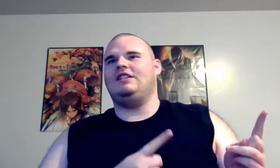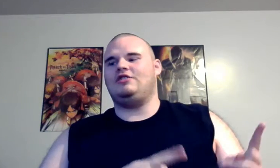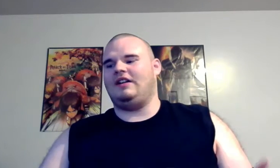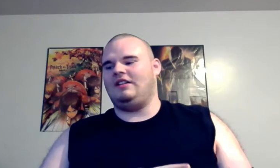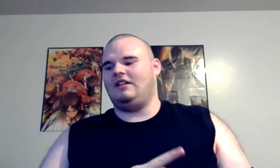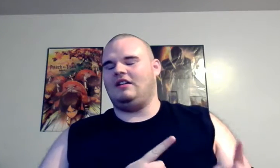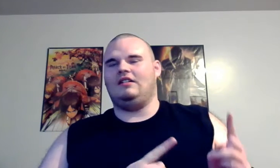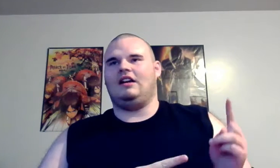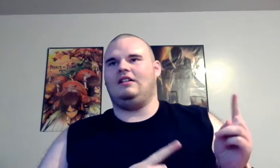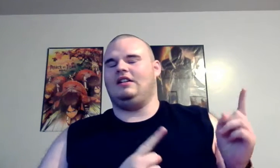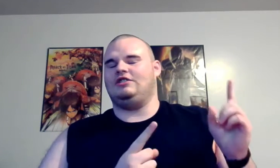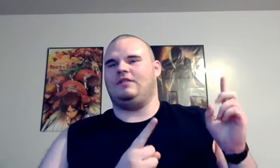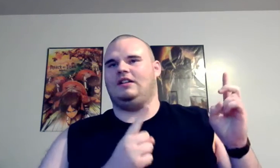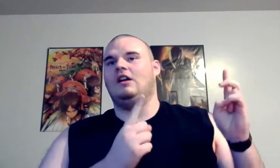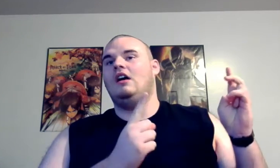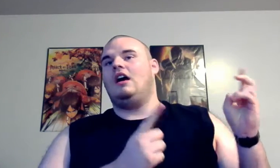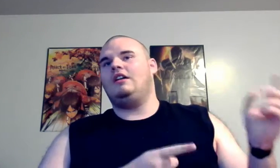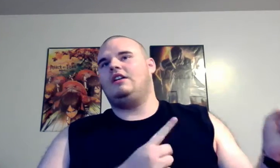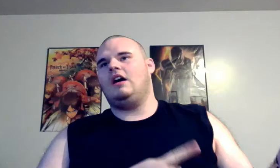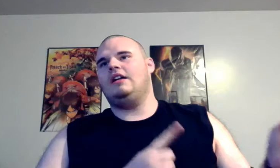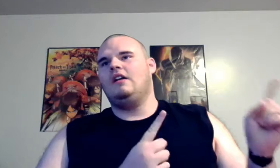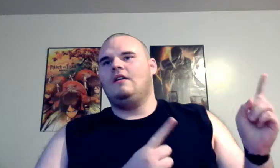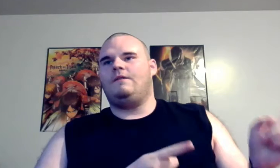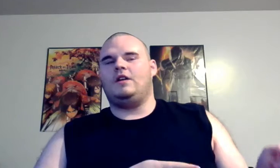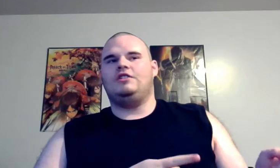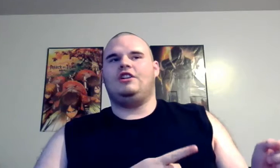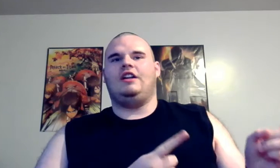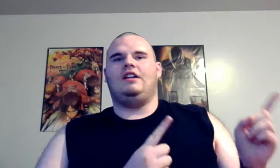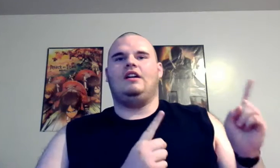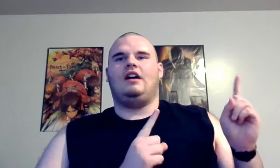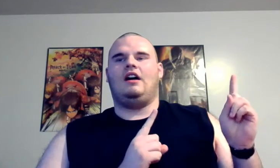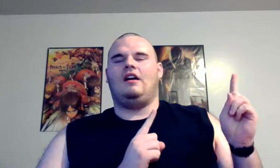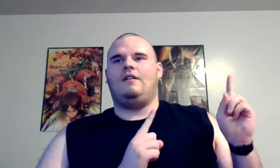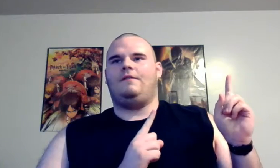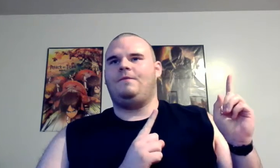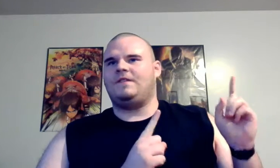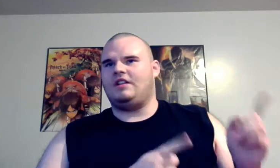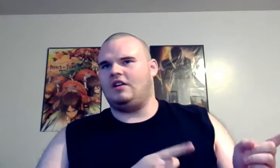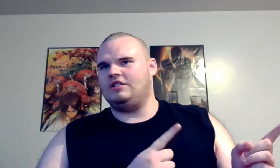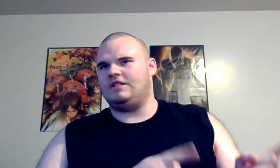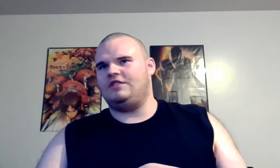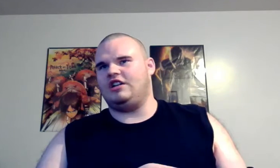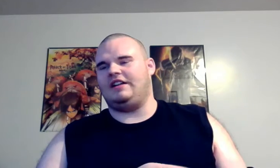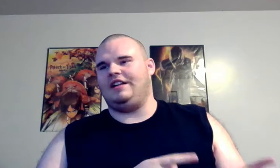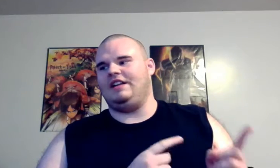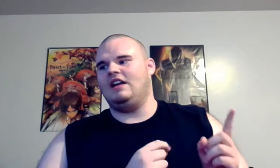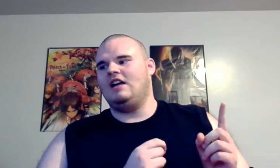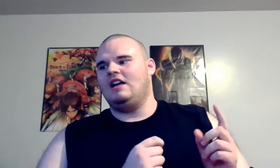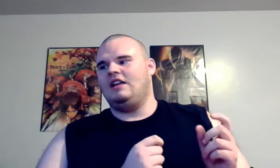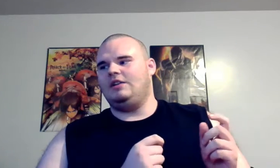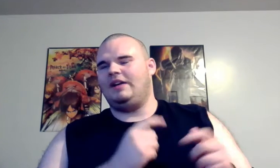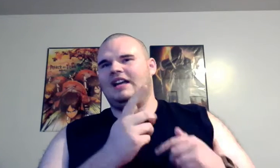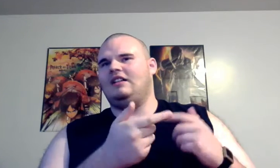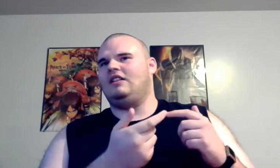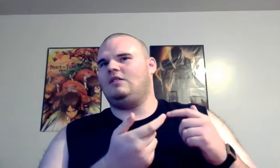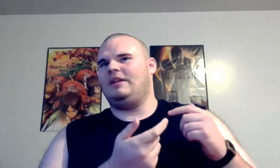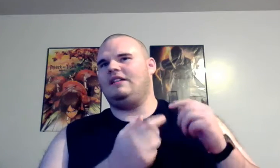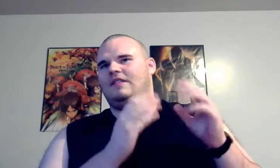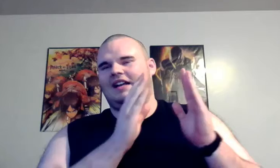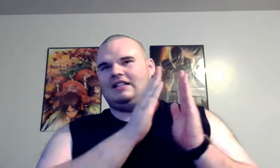trailer or not uncut trailer uncut version of curse of Chucky you get a little bit of like a